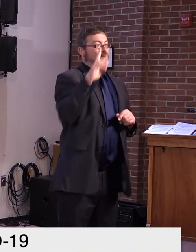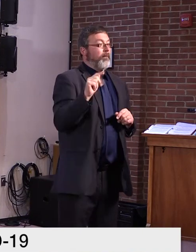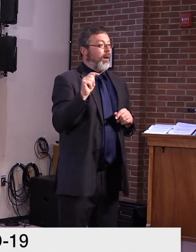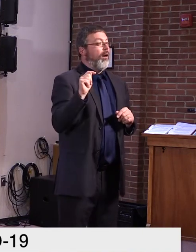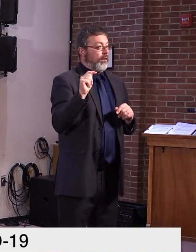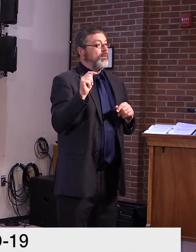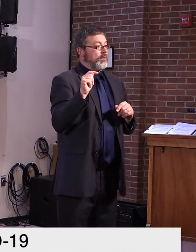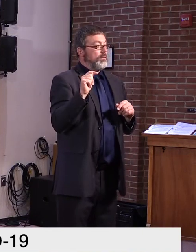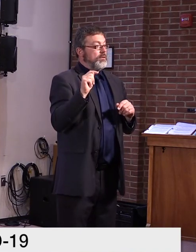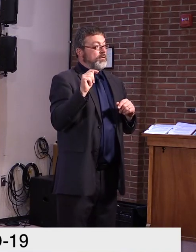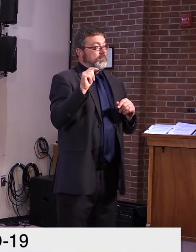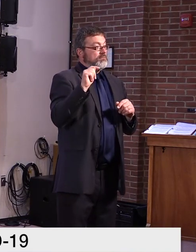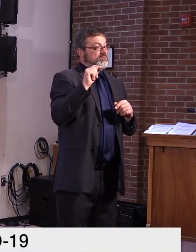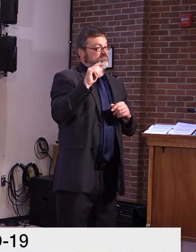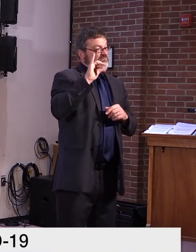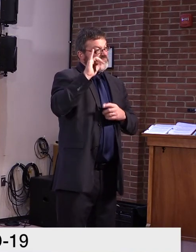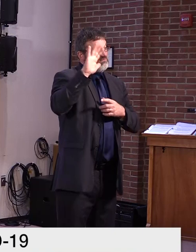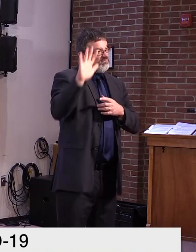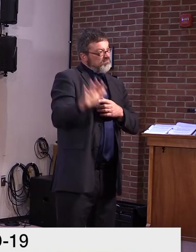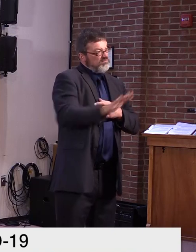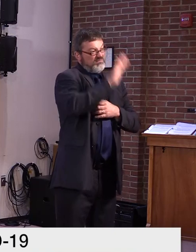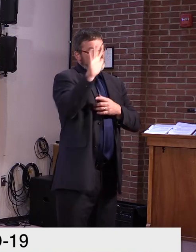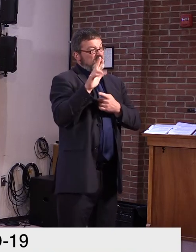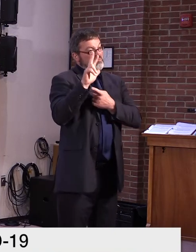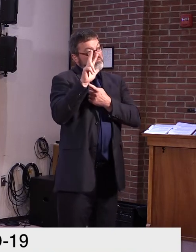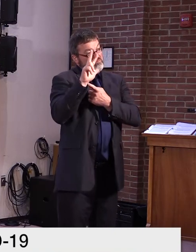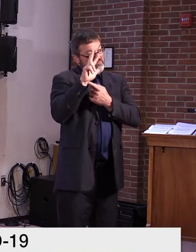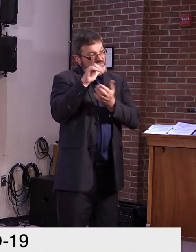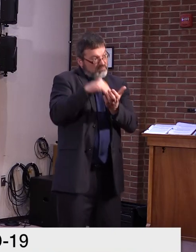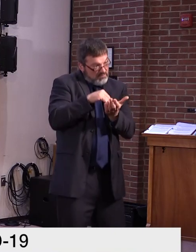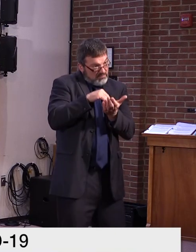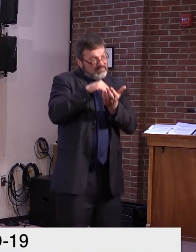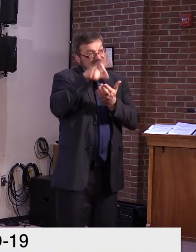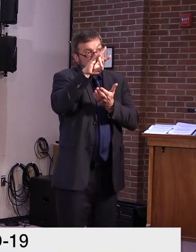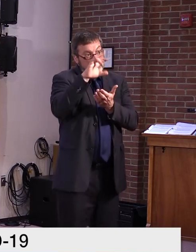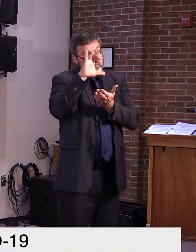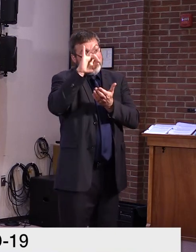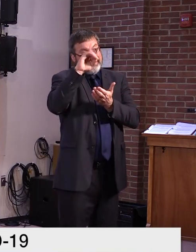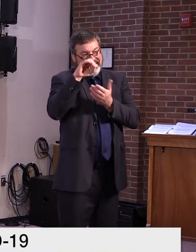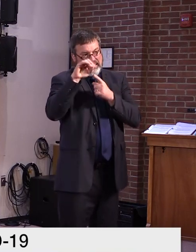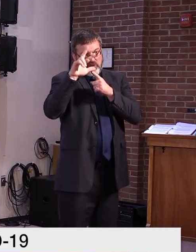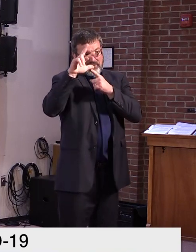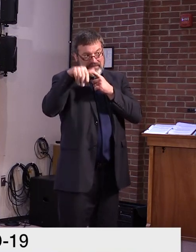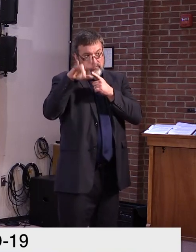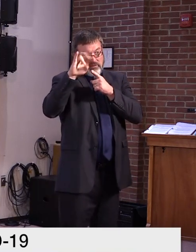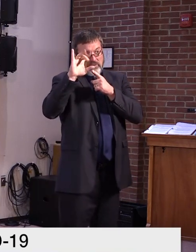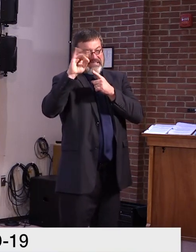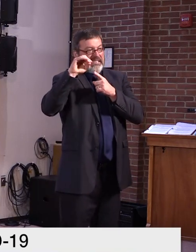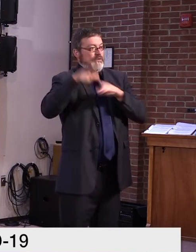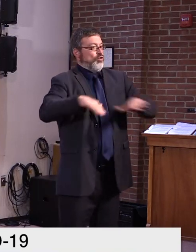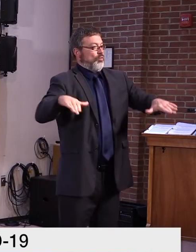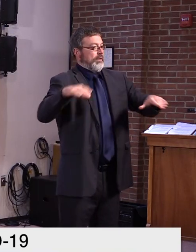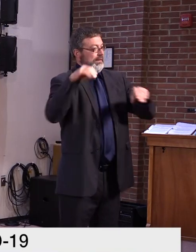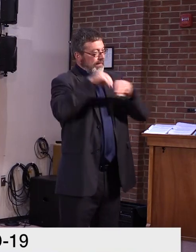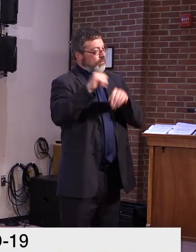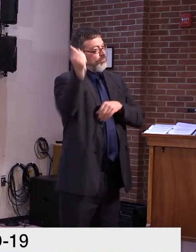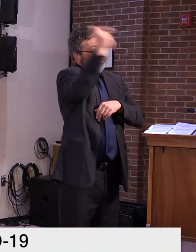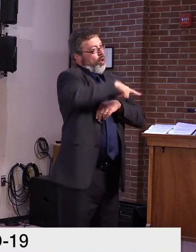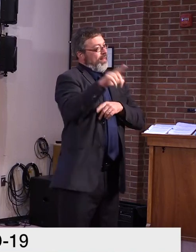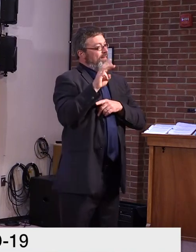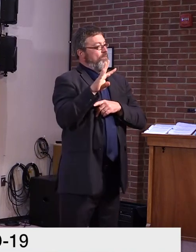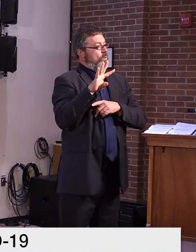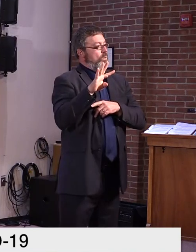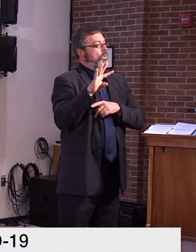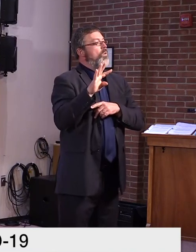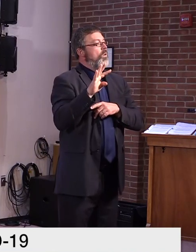children, with many of those children, uh, attending more than one day a week. We're starting to get the